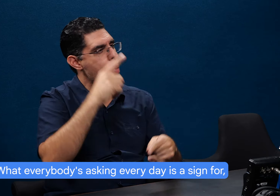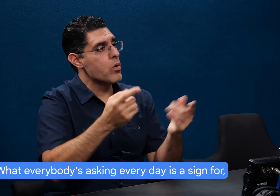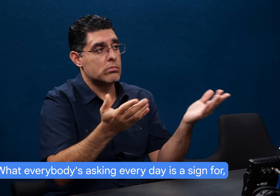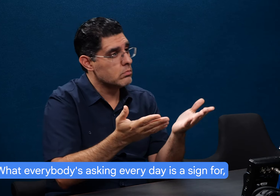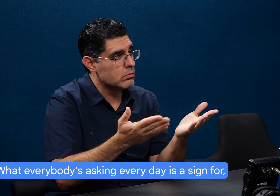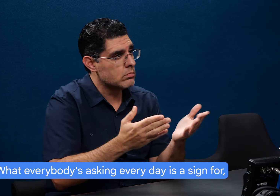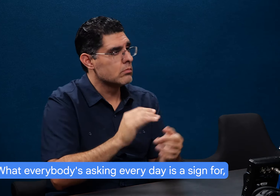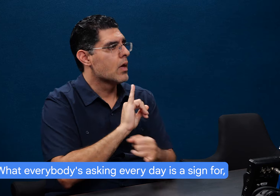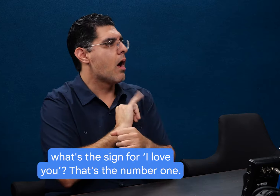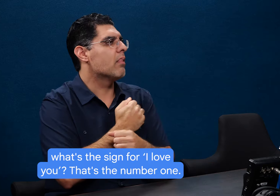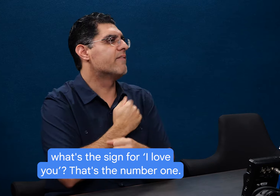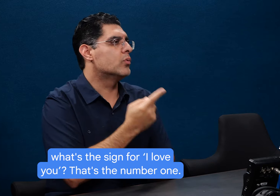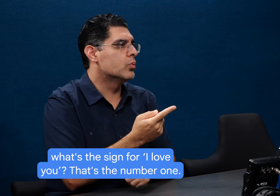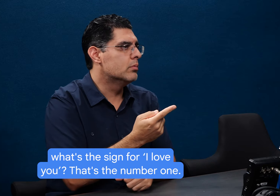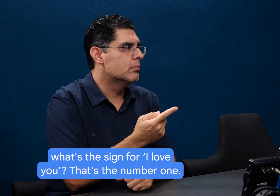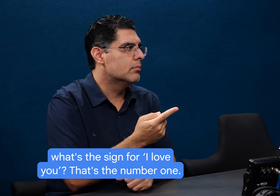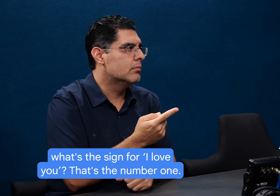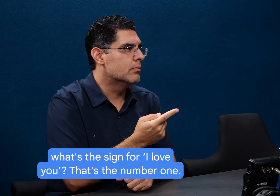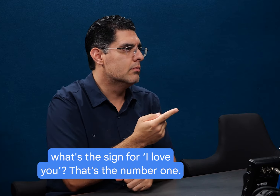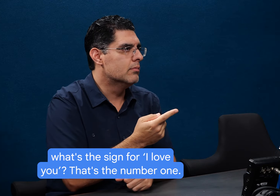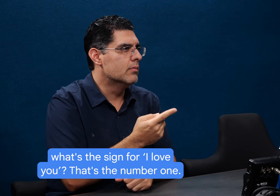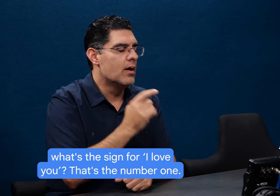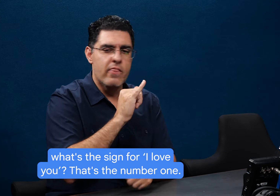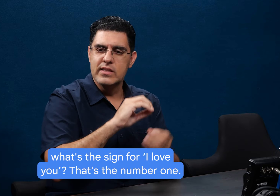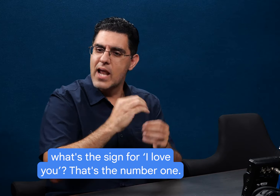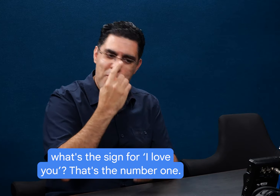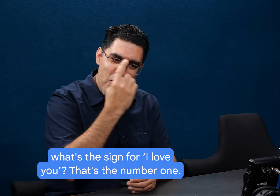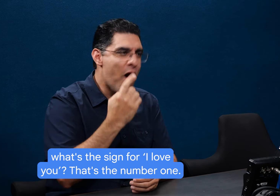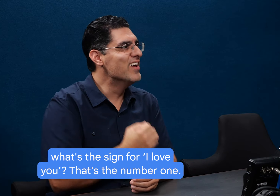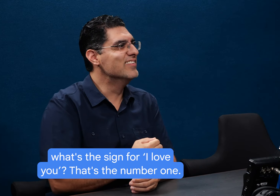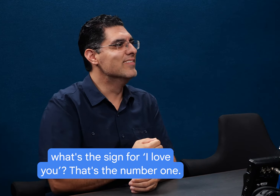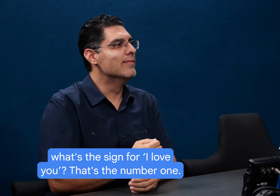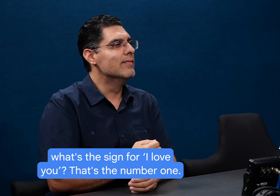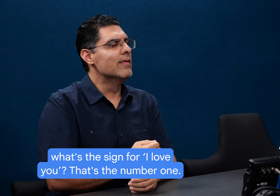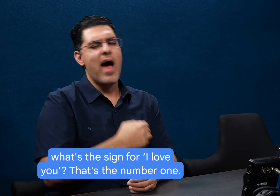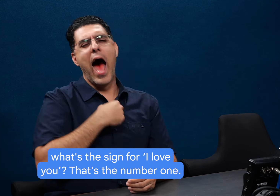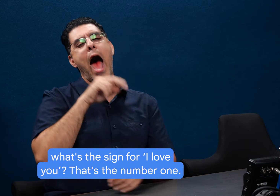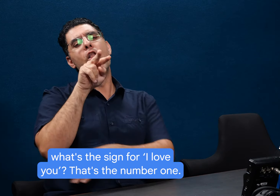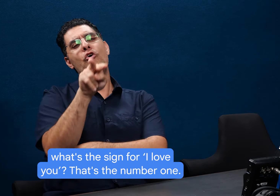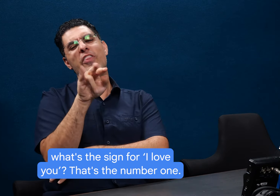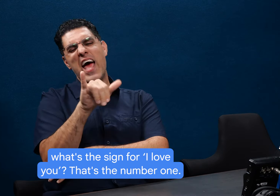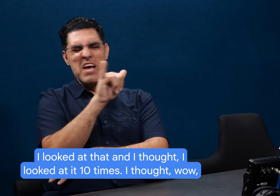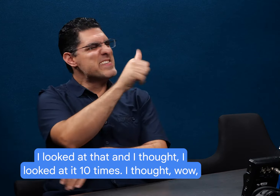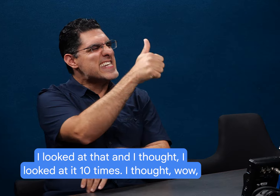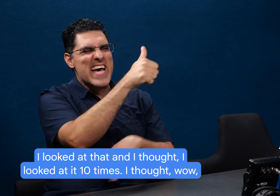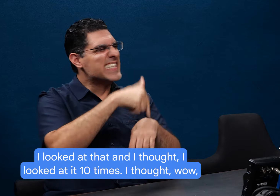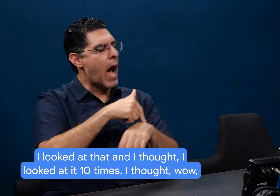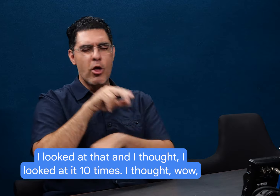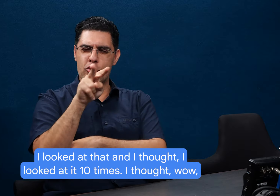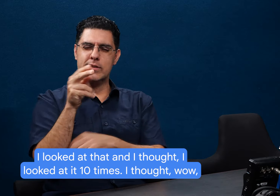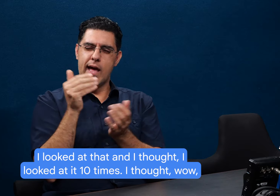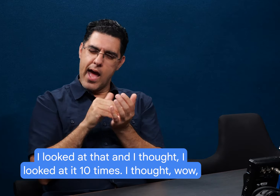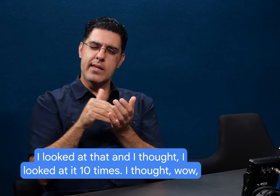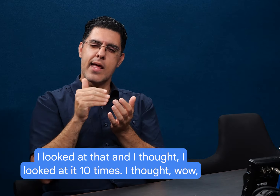a sign for what's the sign for, I love you. That's the number one. I looked at that